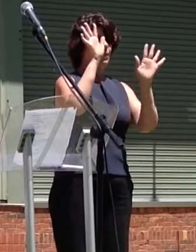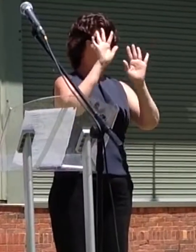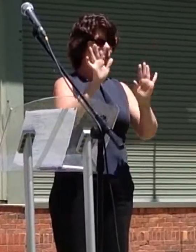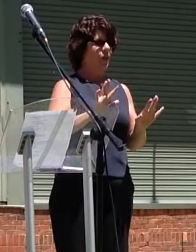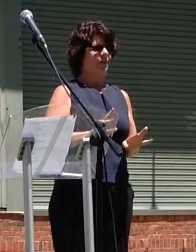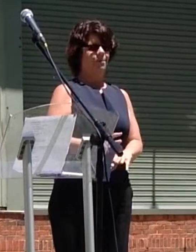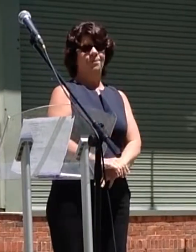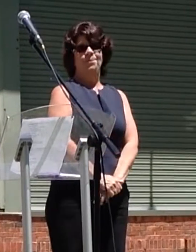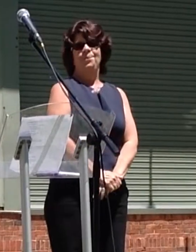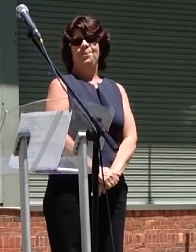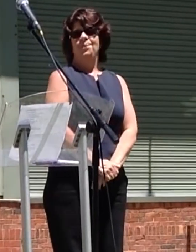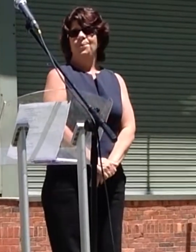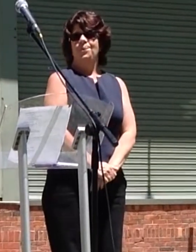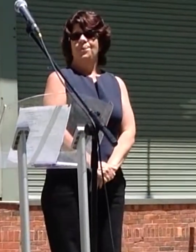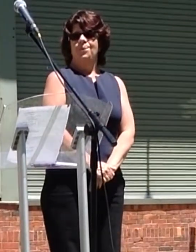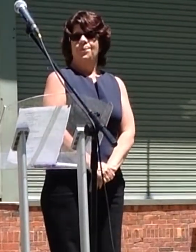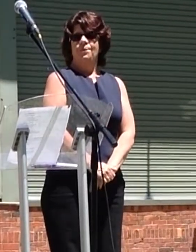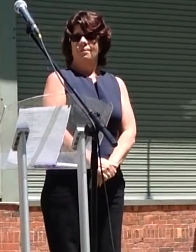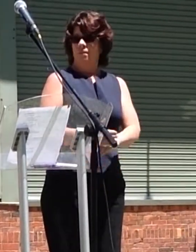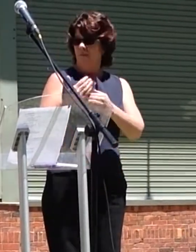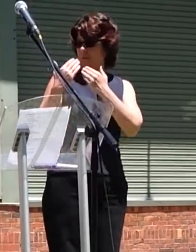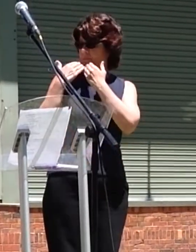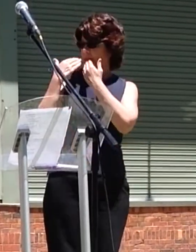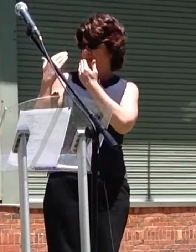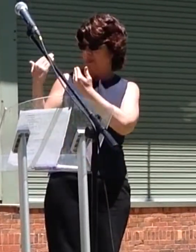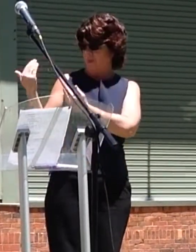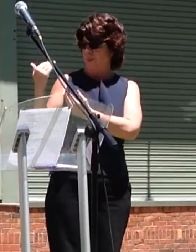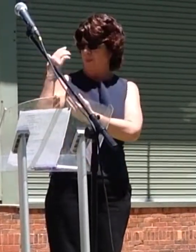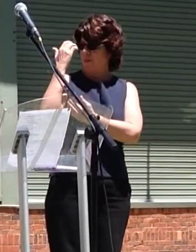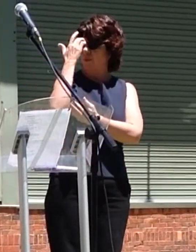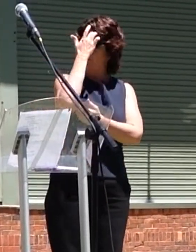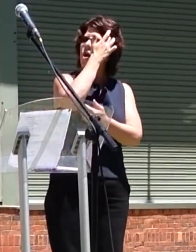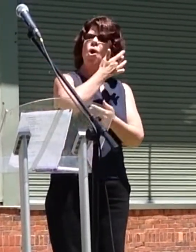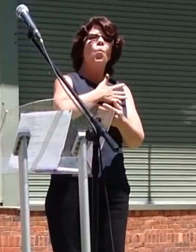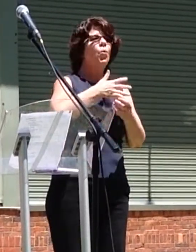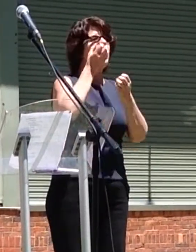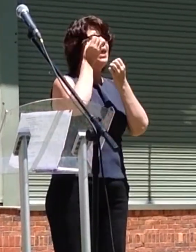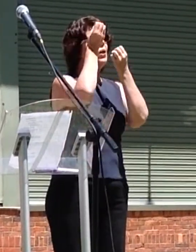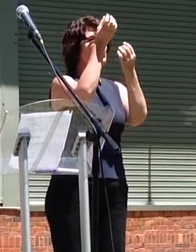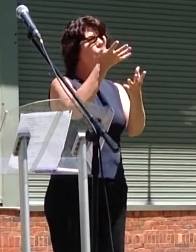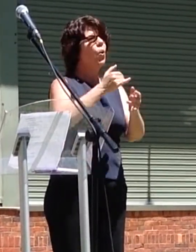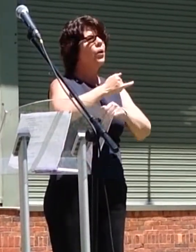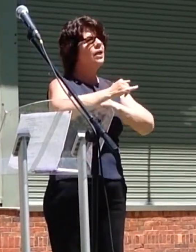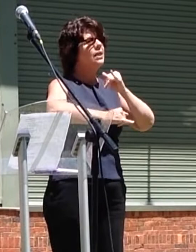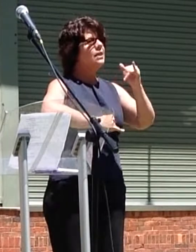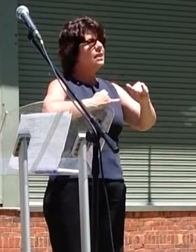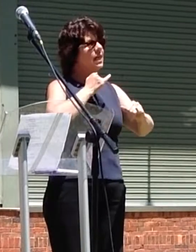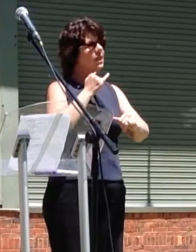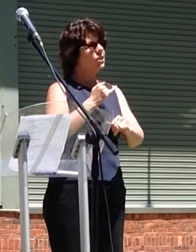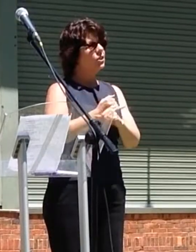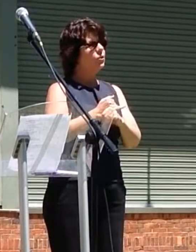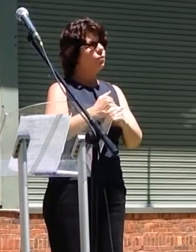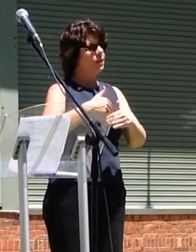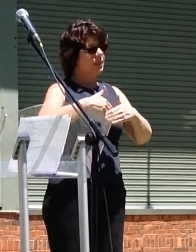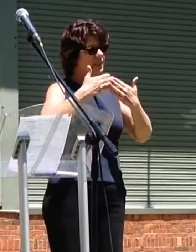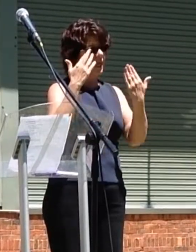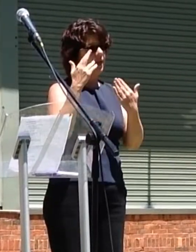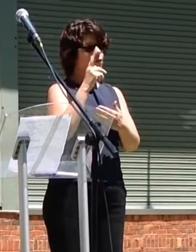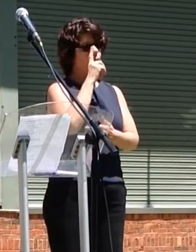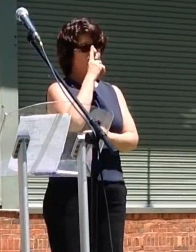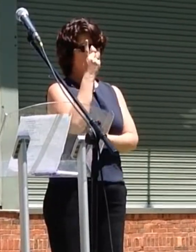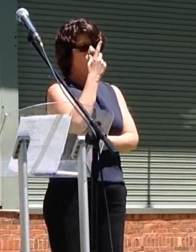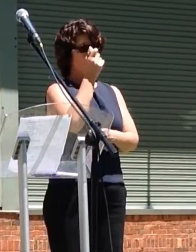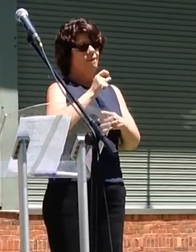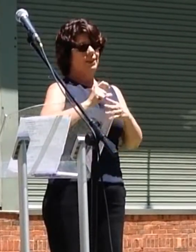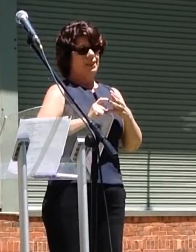Thanks, Fern. I just thought I'd mention International Day of People with a Disability, the theme for